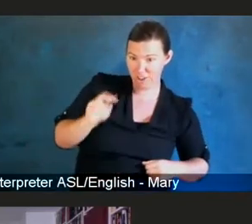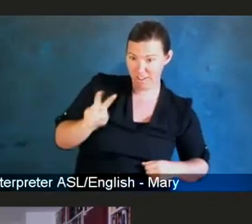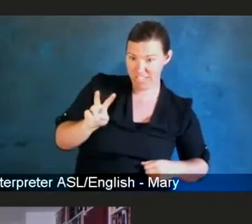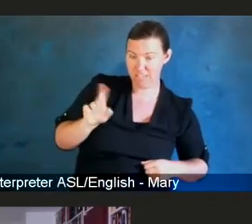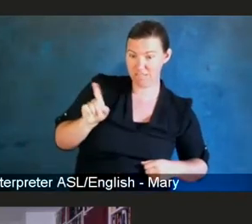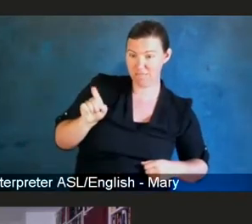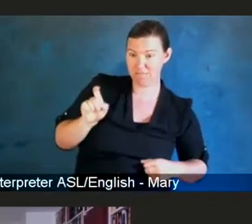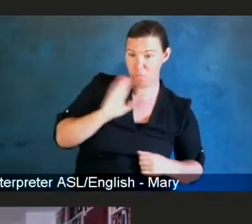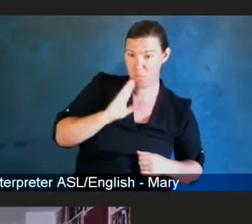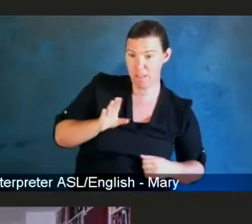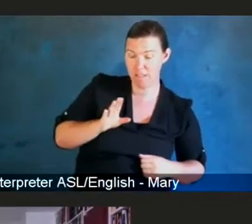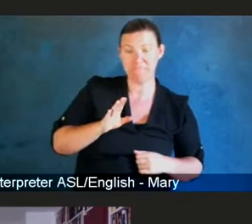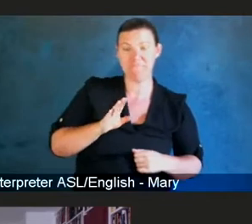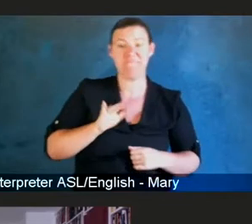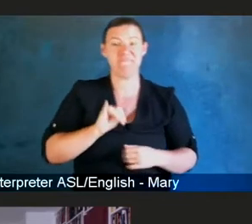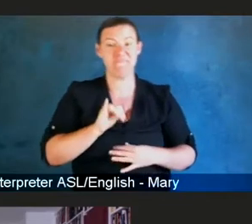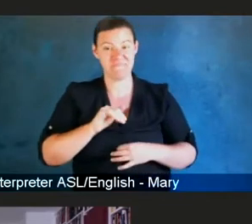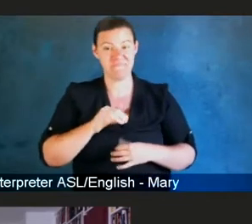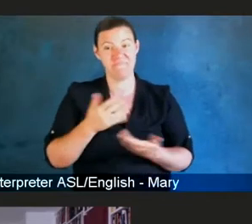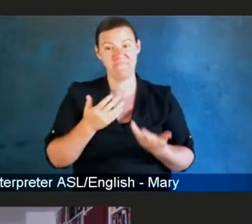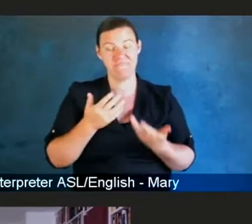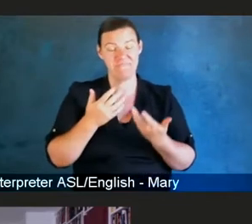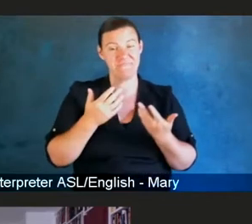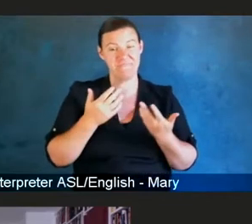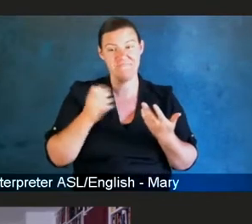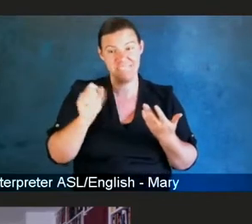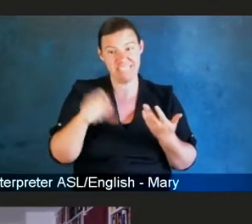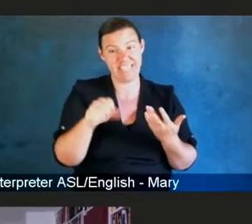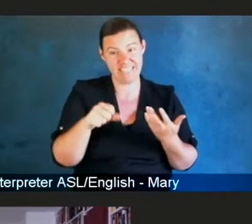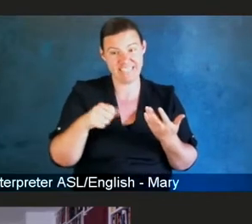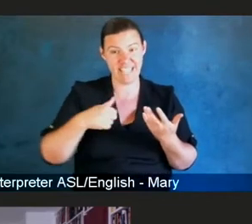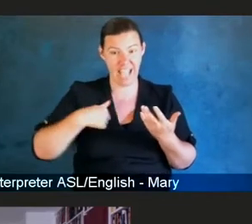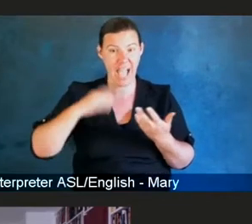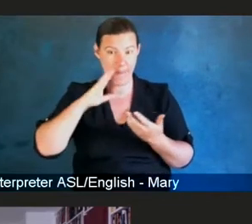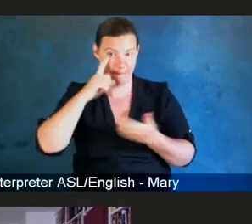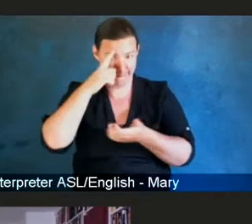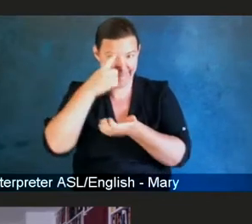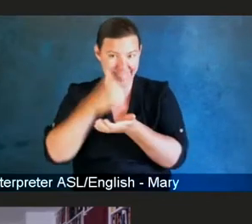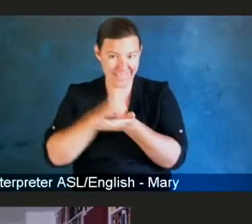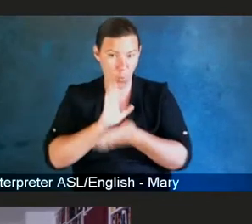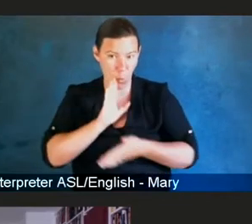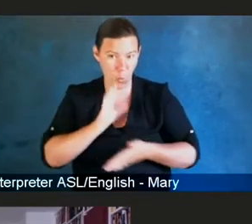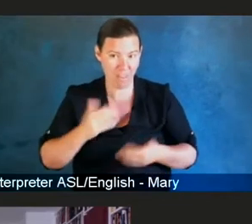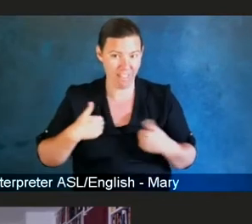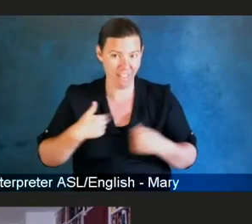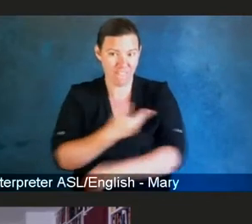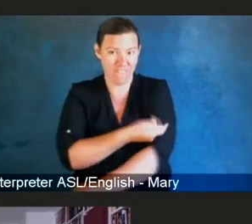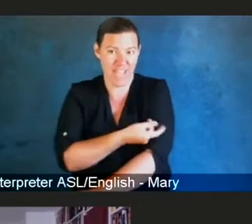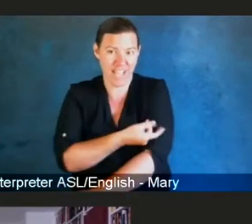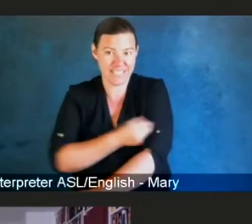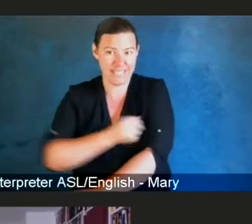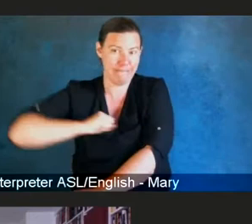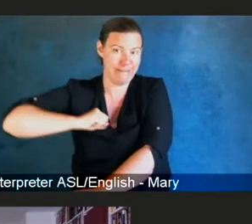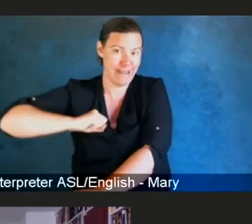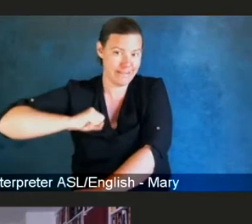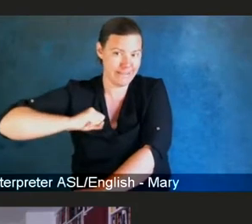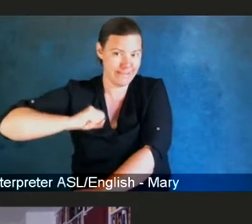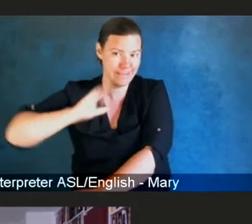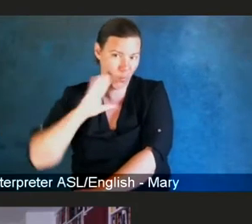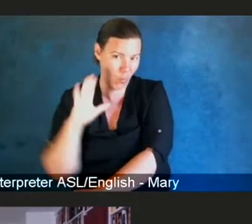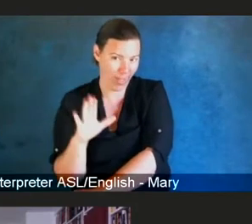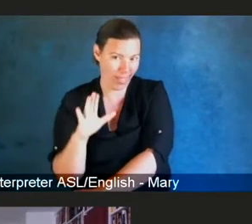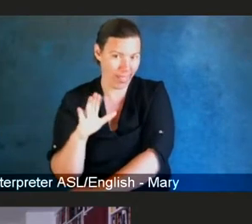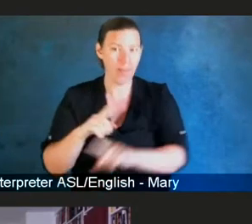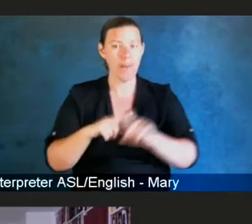yes, a simple answer is certainly I believe that there will be vaccine hesitancy. But I'm Pollyannish.